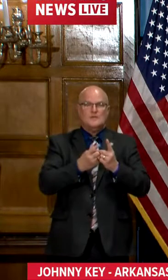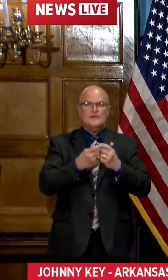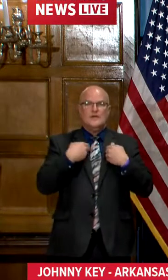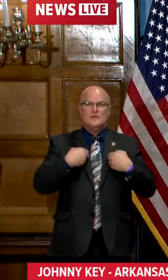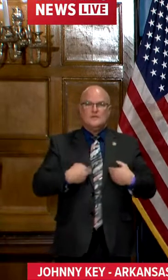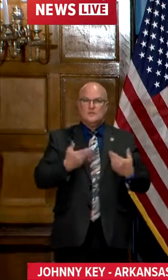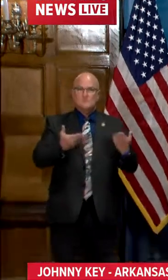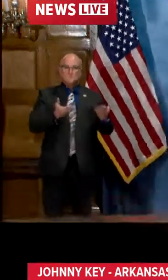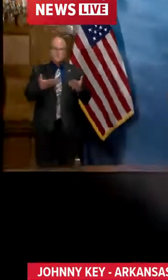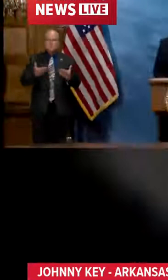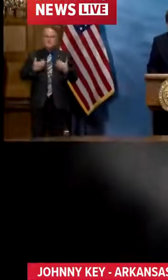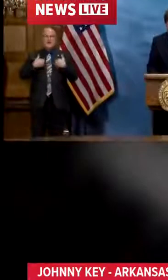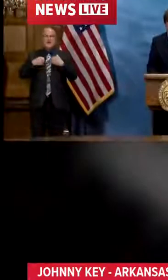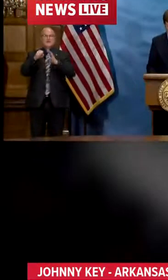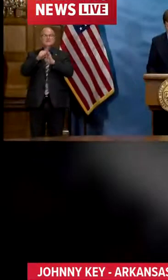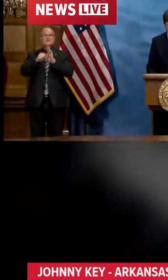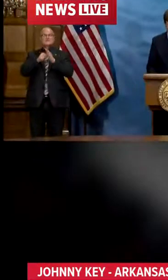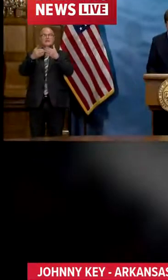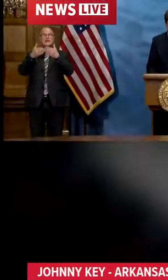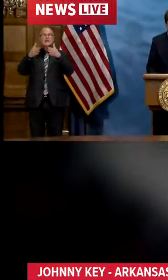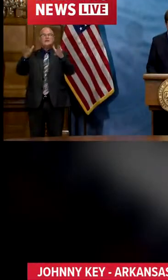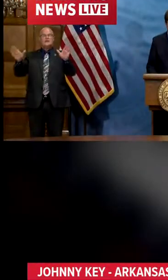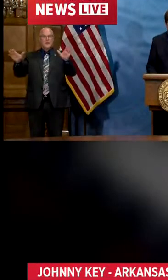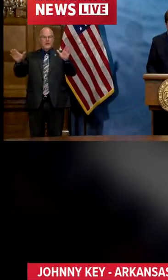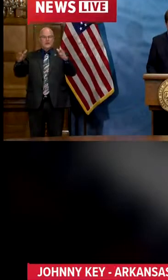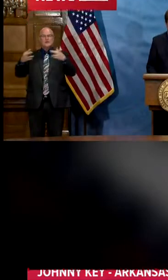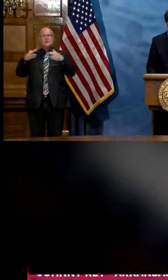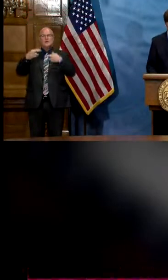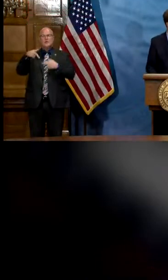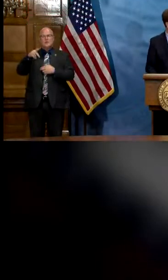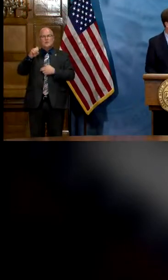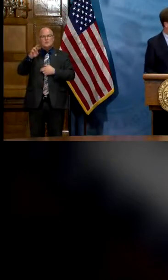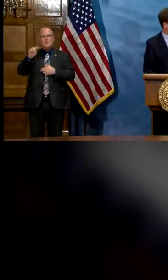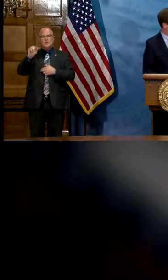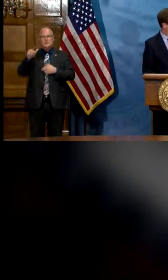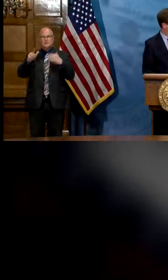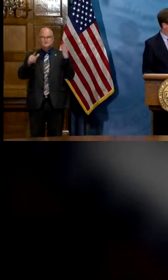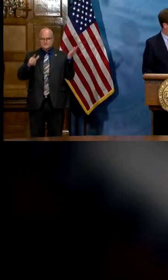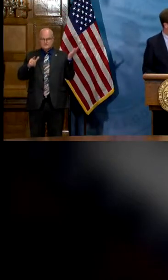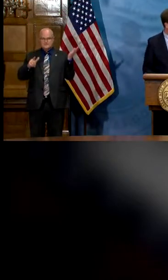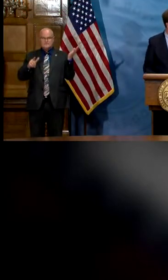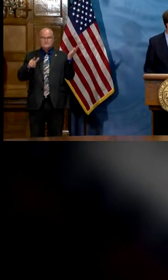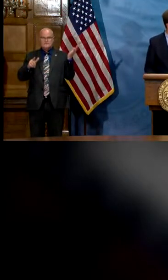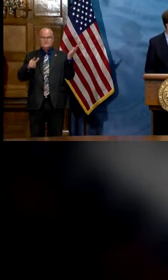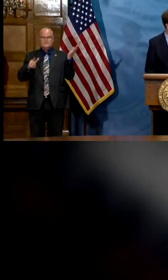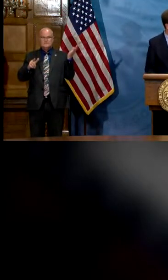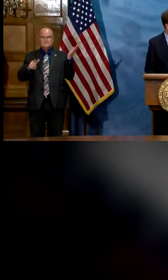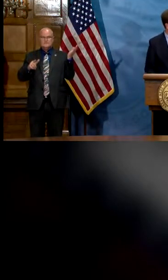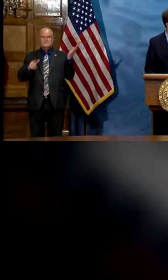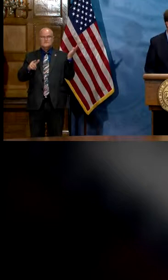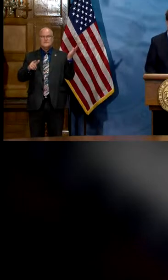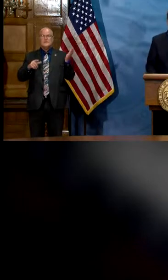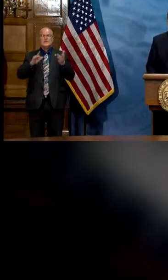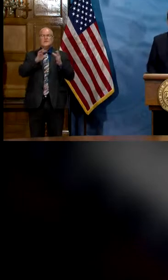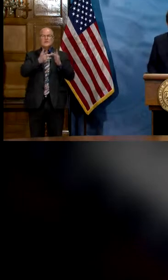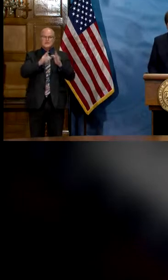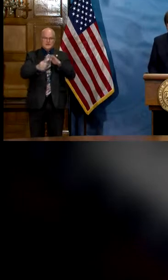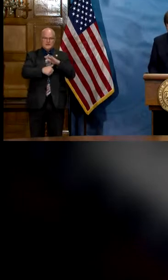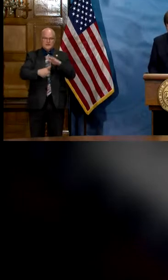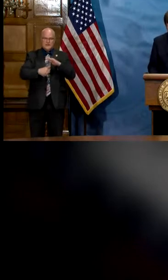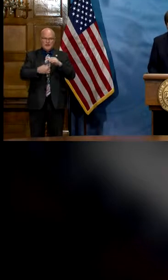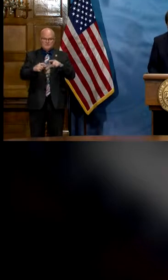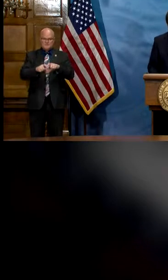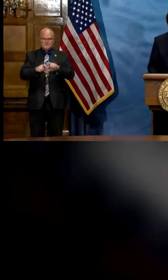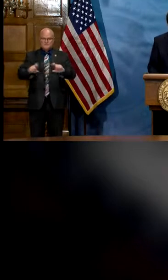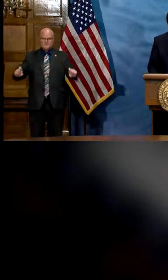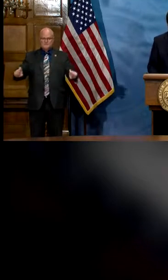to create a statewide community resources portal the portal is displayed here website at the bottom of this